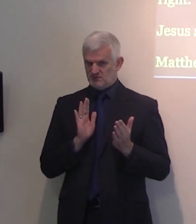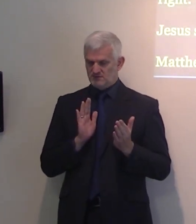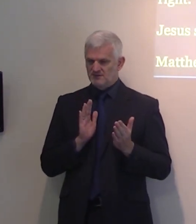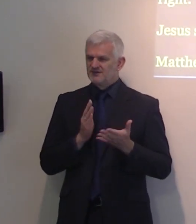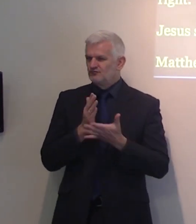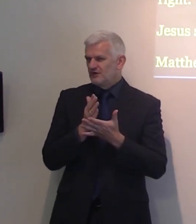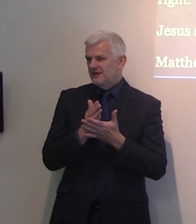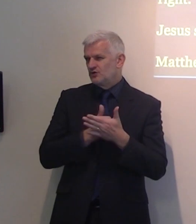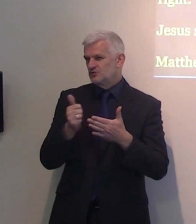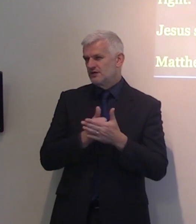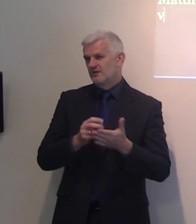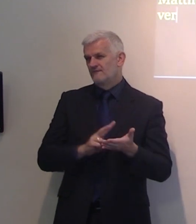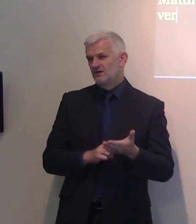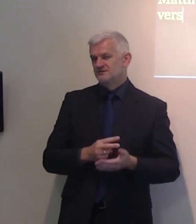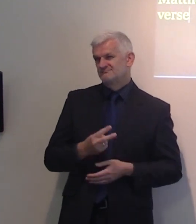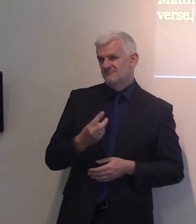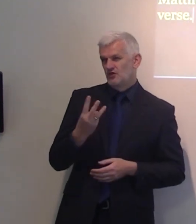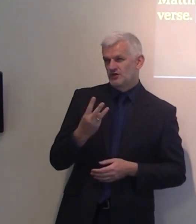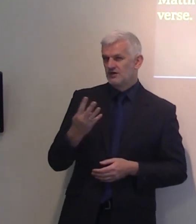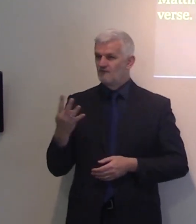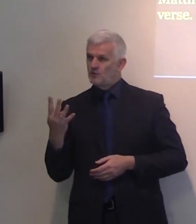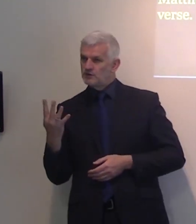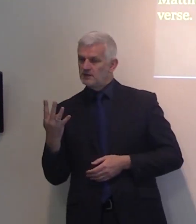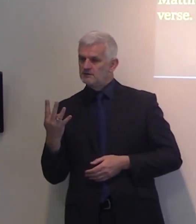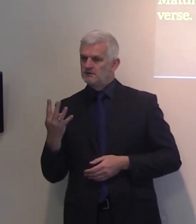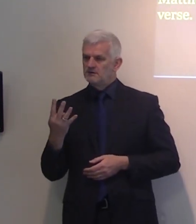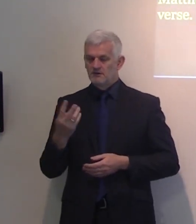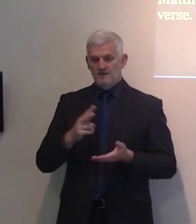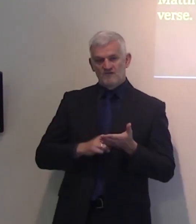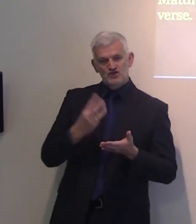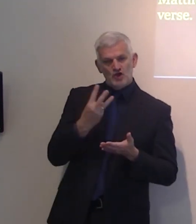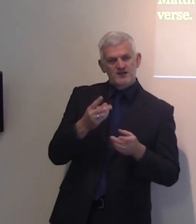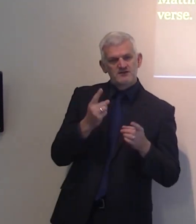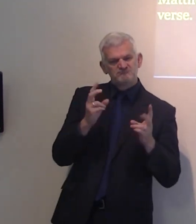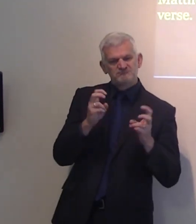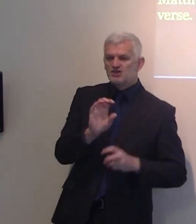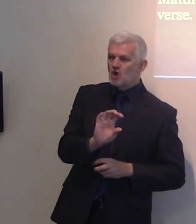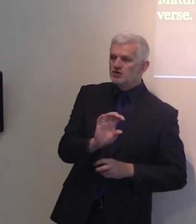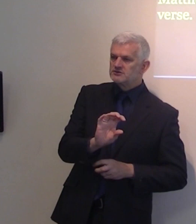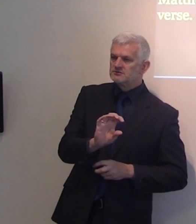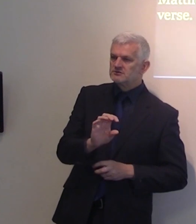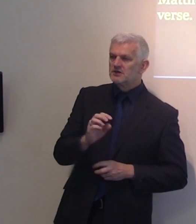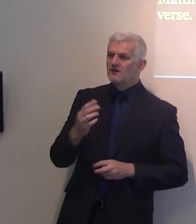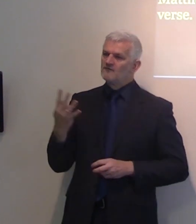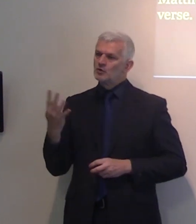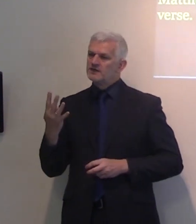14, the salt and the light are taken together. But I want just to draw your attention on verse